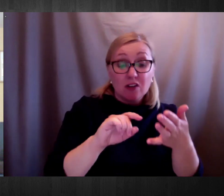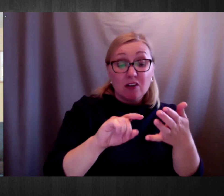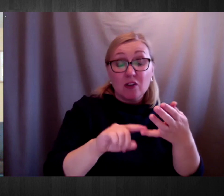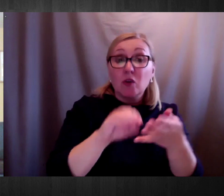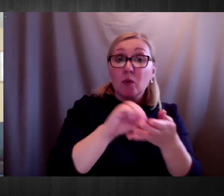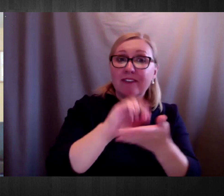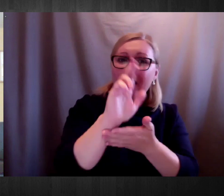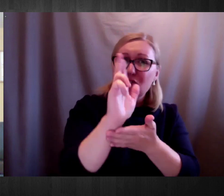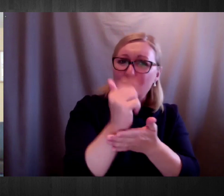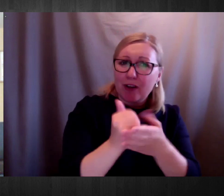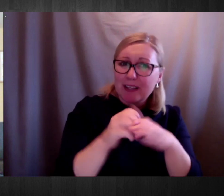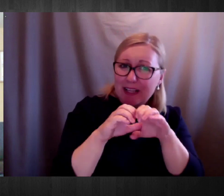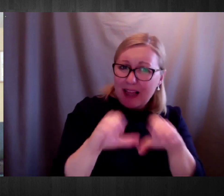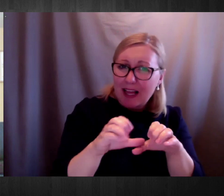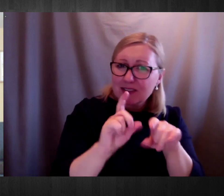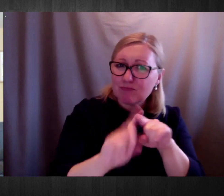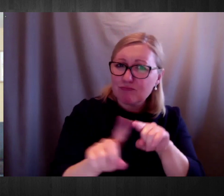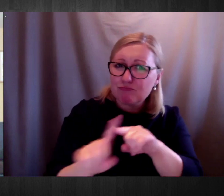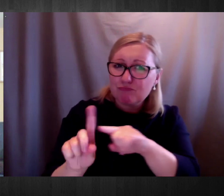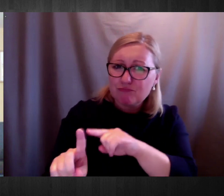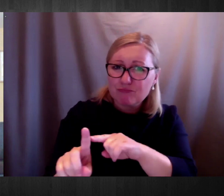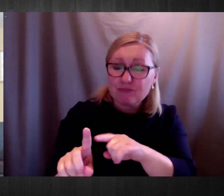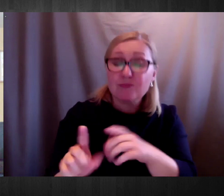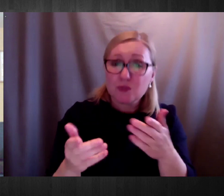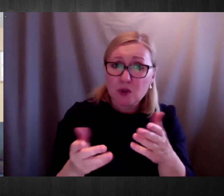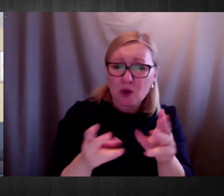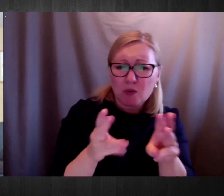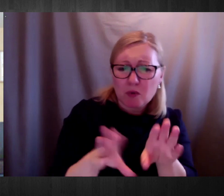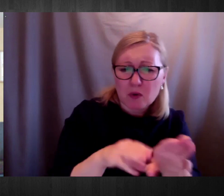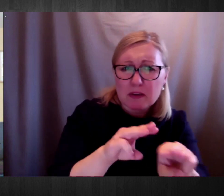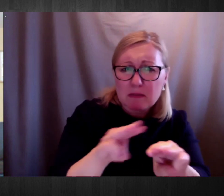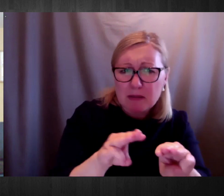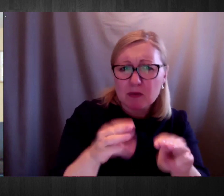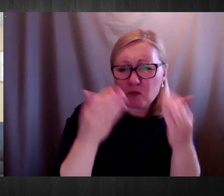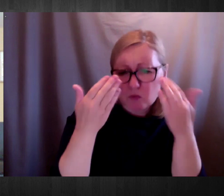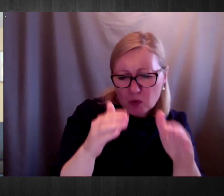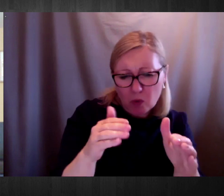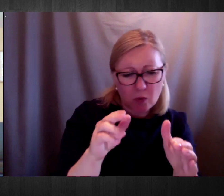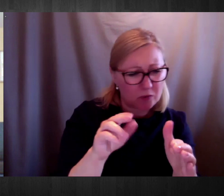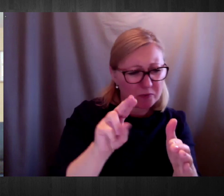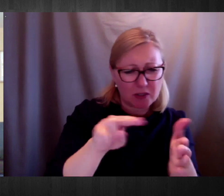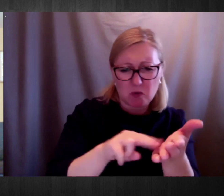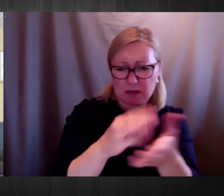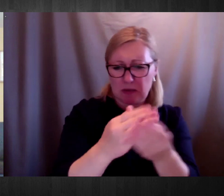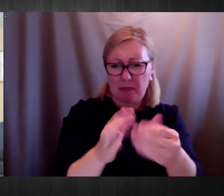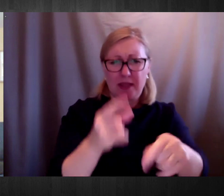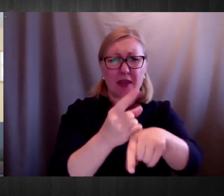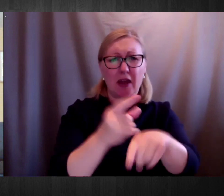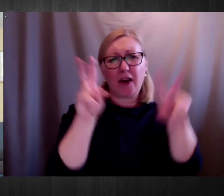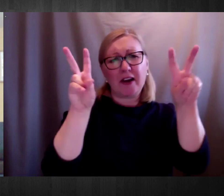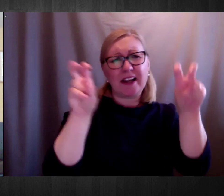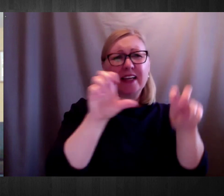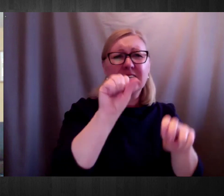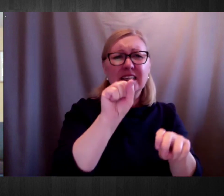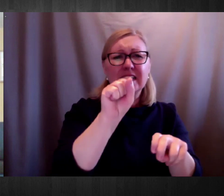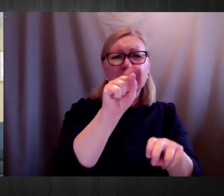members to draw still life based around objects found in their house